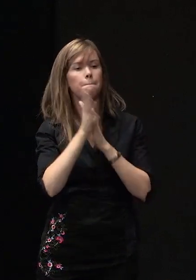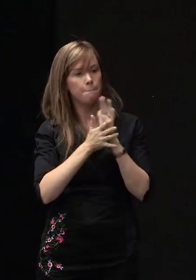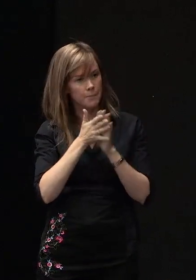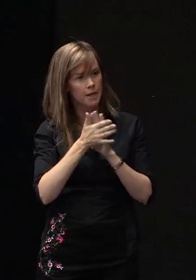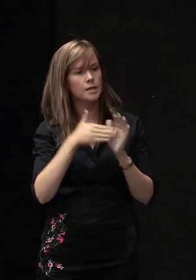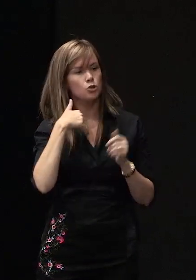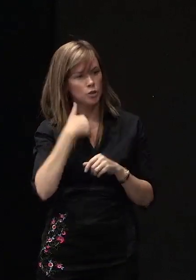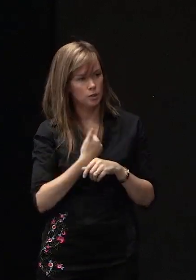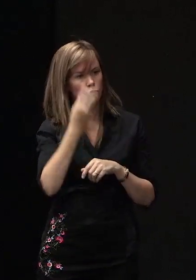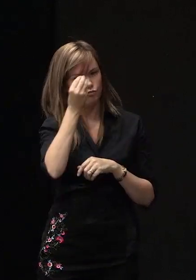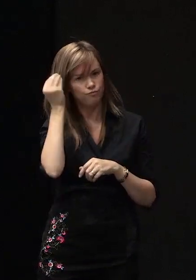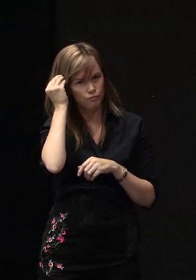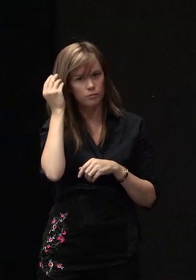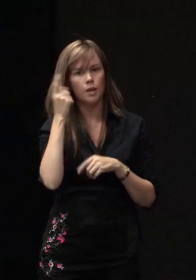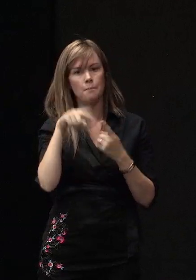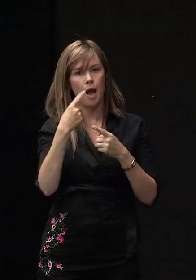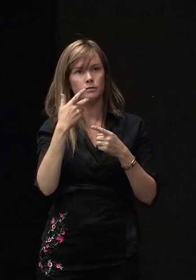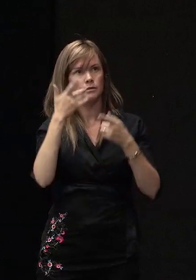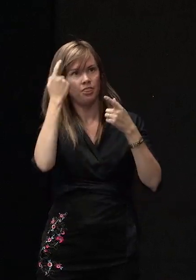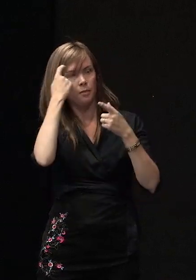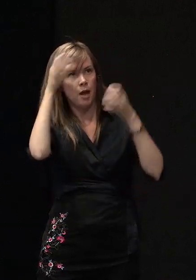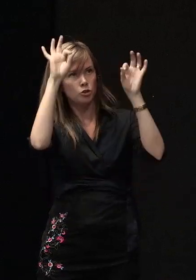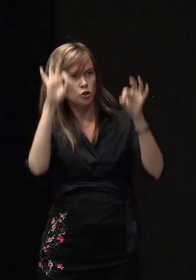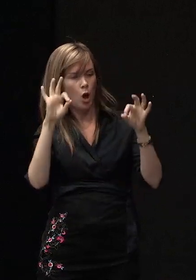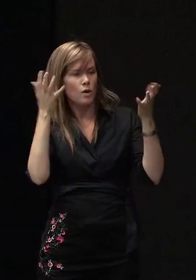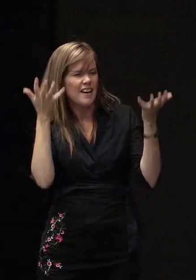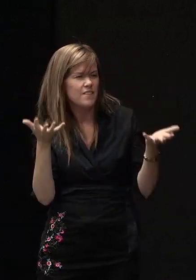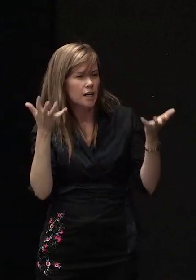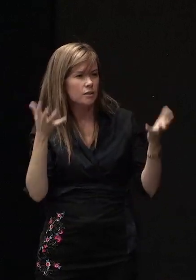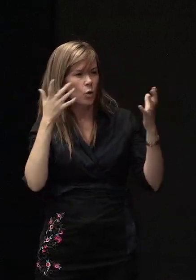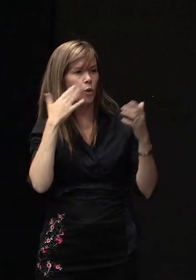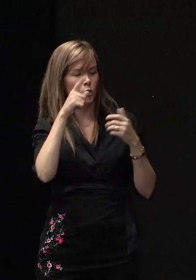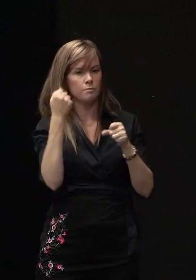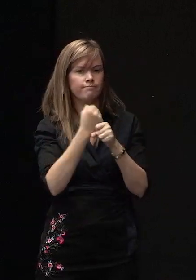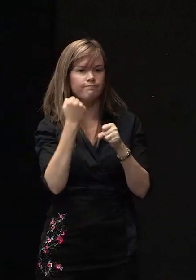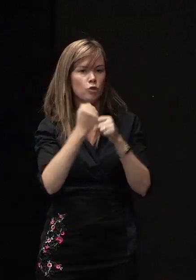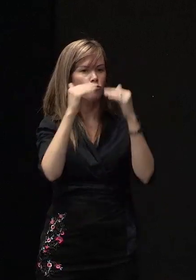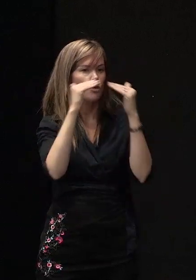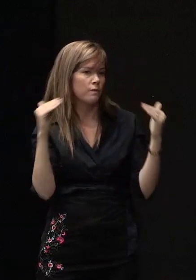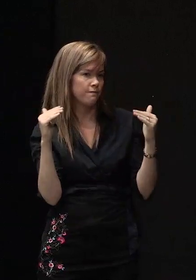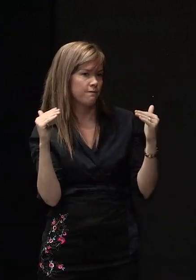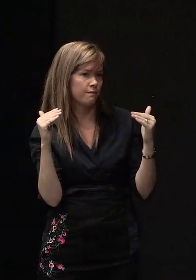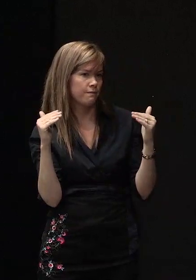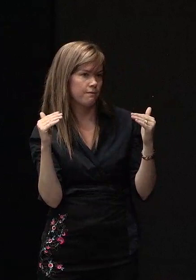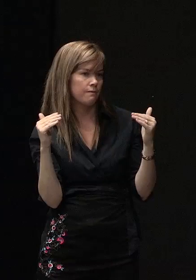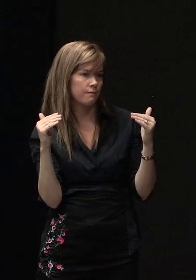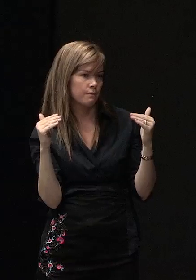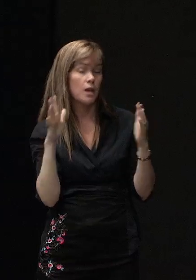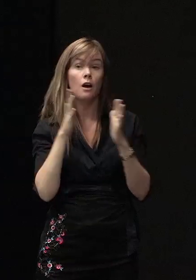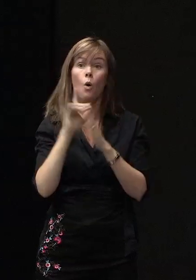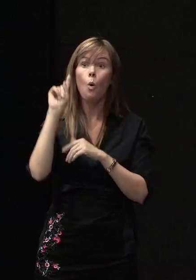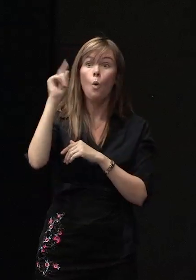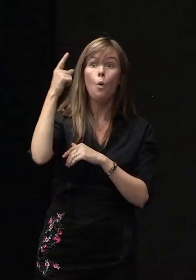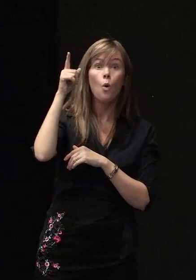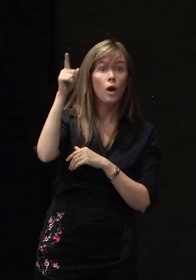of the snow loadings when you do your roof design, for argument's sake, in some areas. Whereas in Auckland where